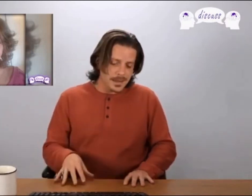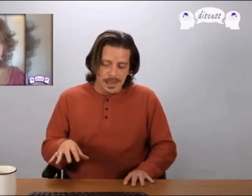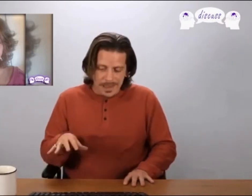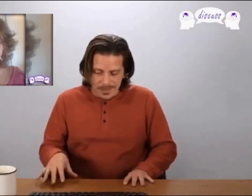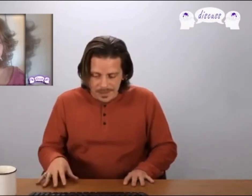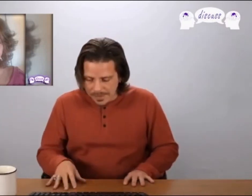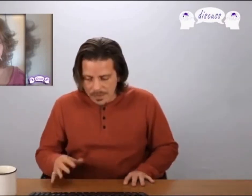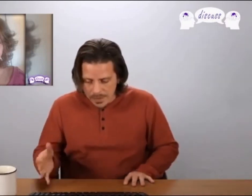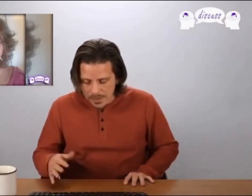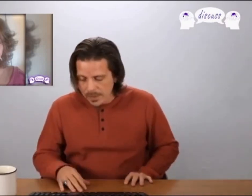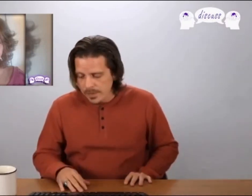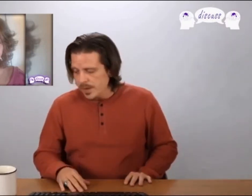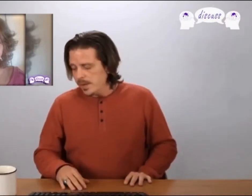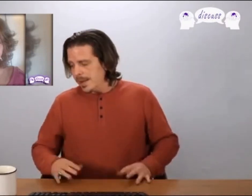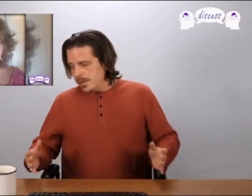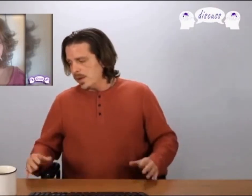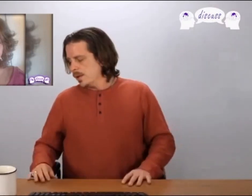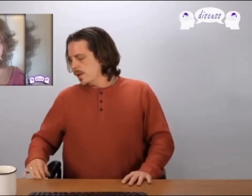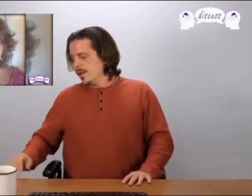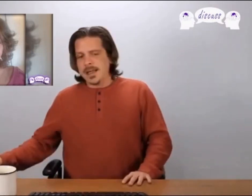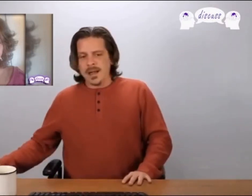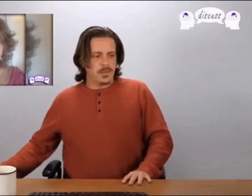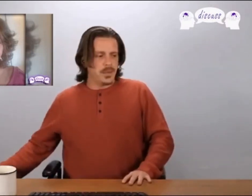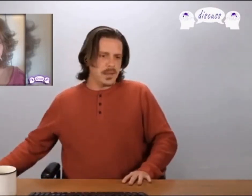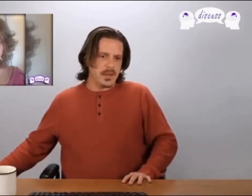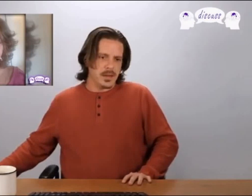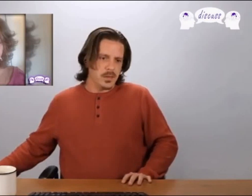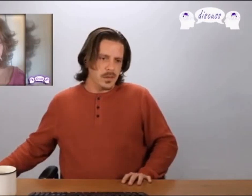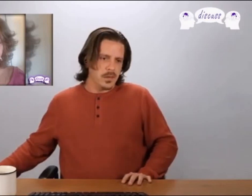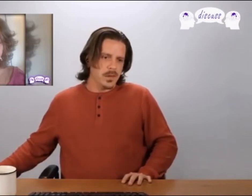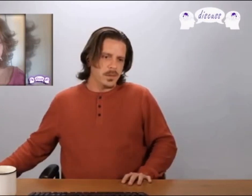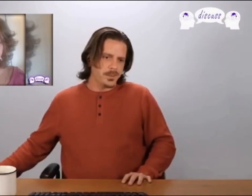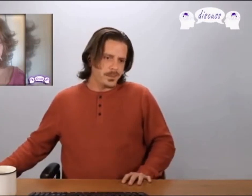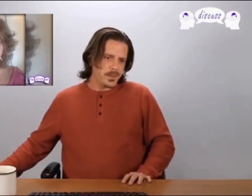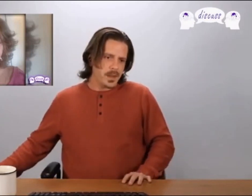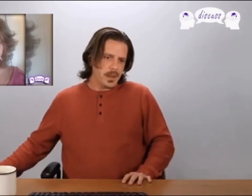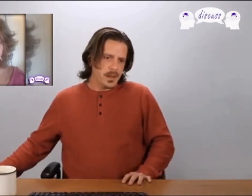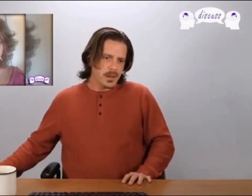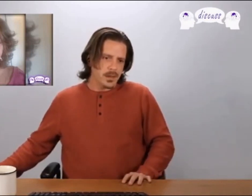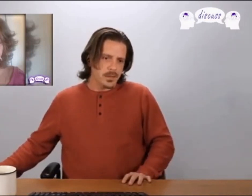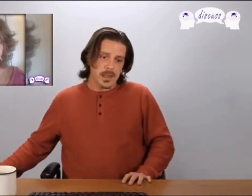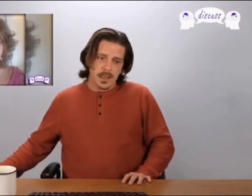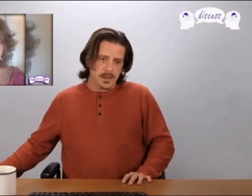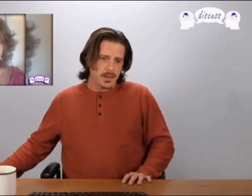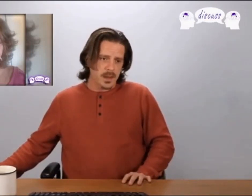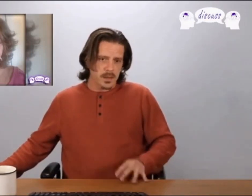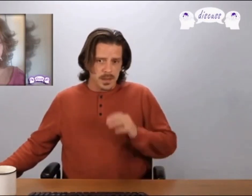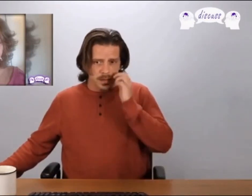actually gonna be interesting to see how it plays out in court so that is definitely one of the reasons